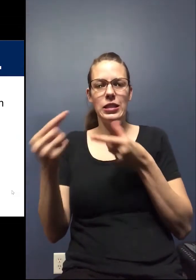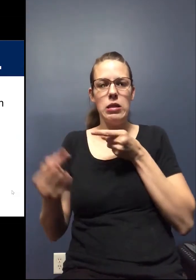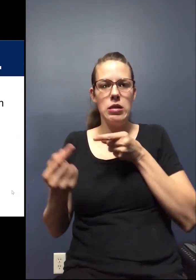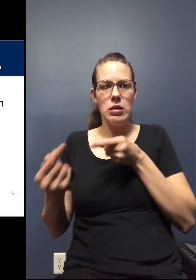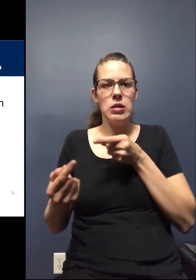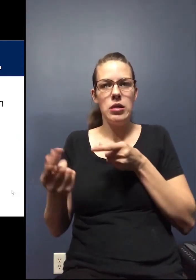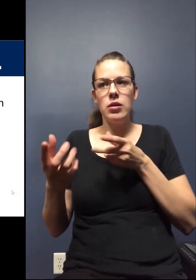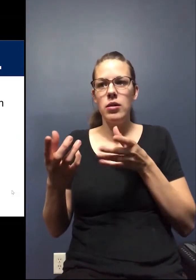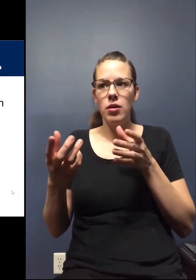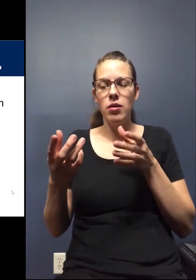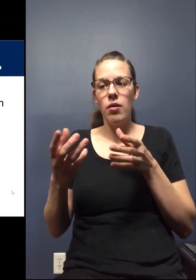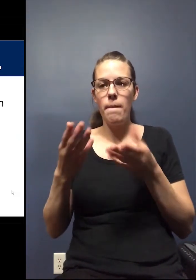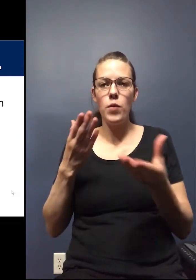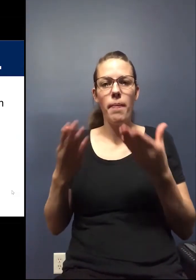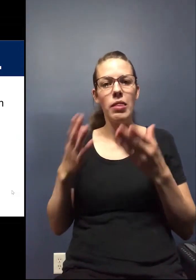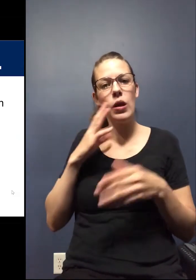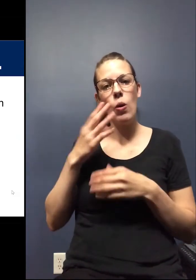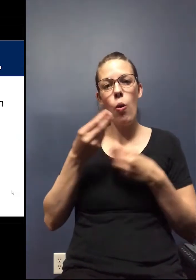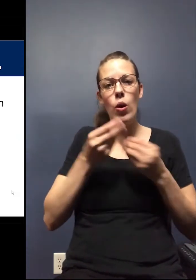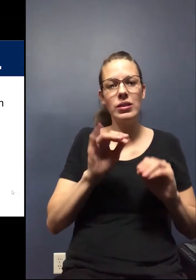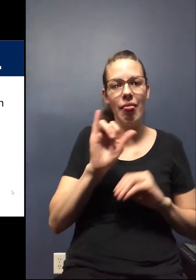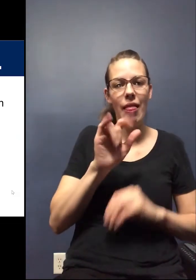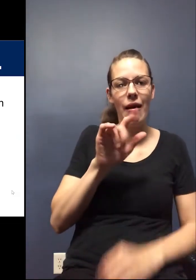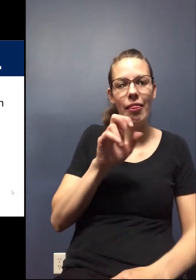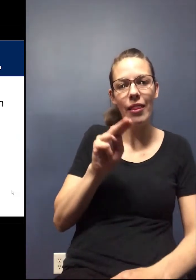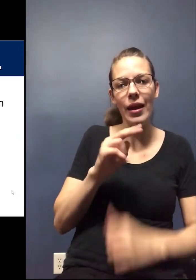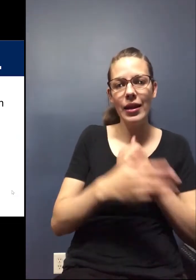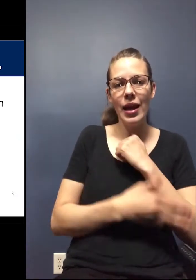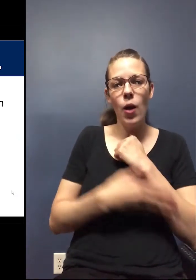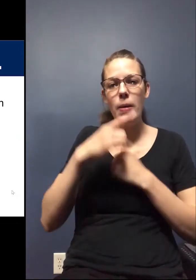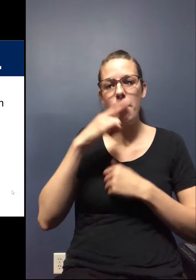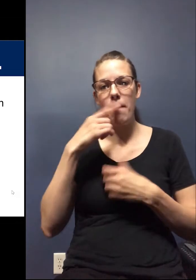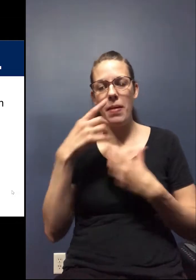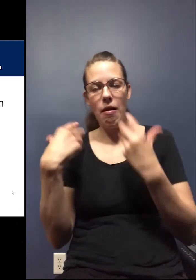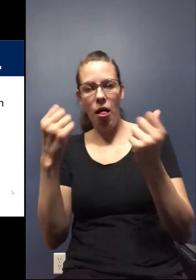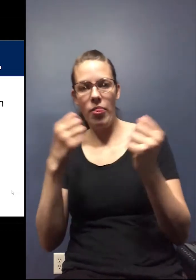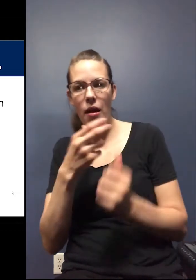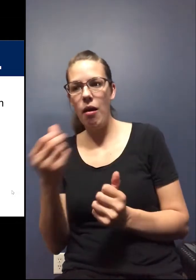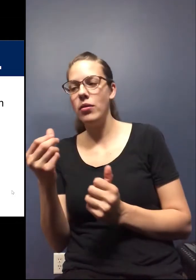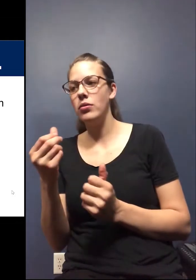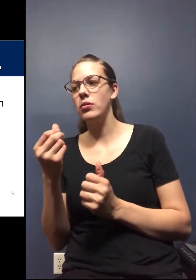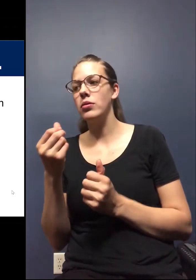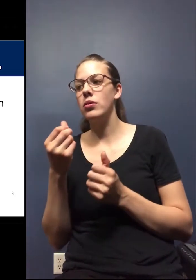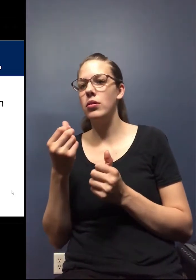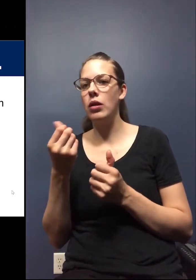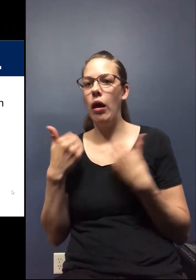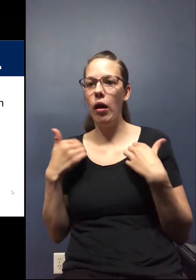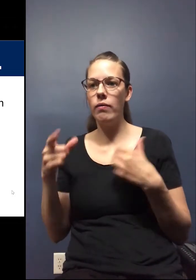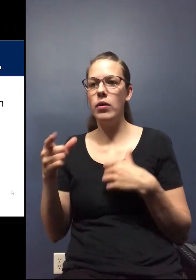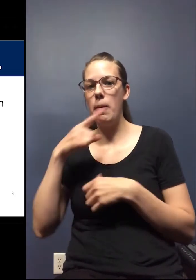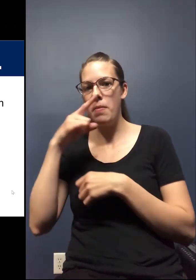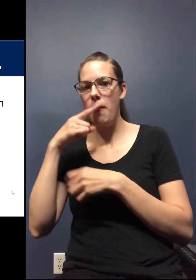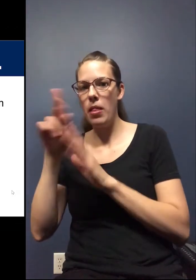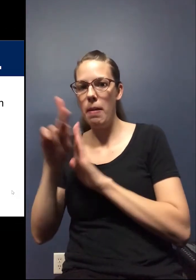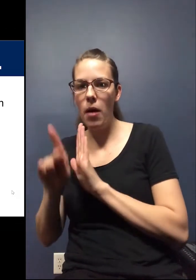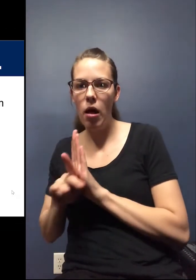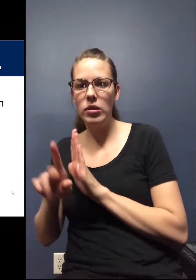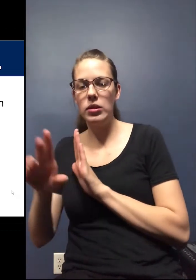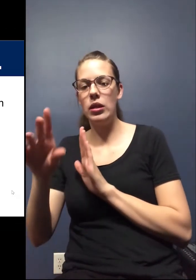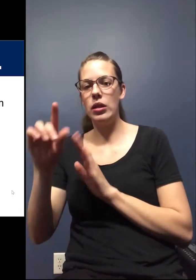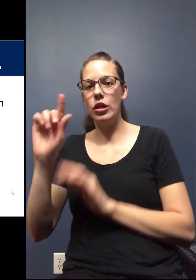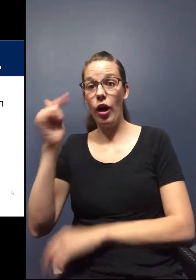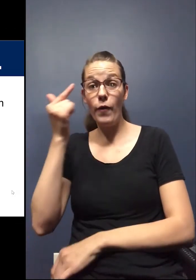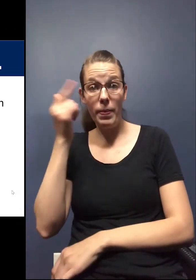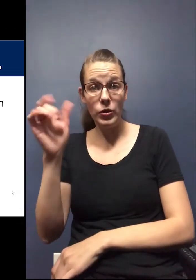between probably even organizations like Linn County Public Health and then you have, you know, the public policy